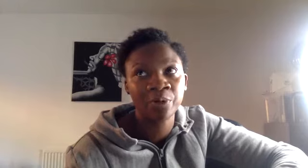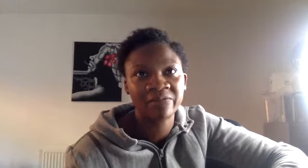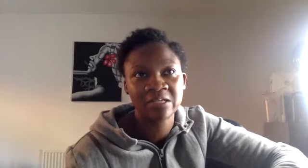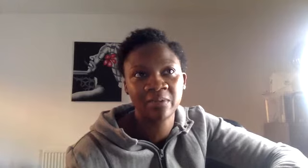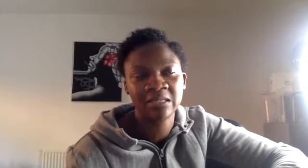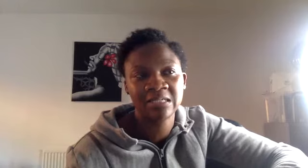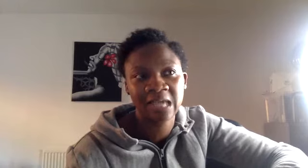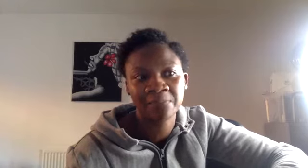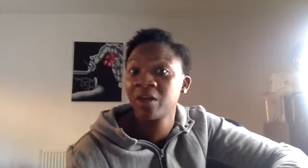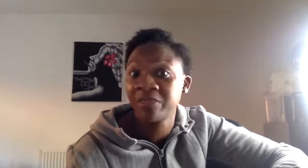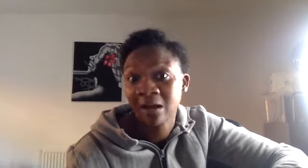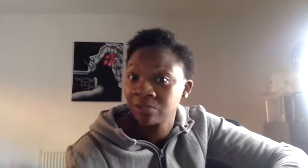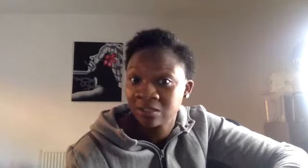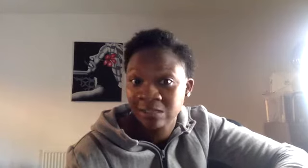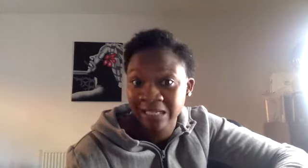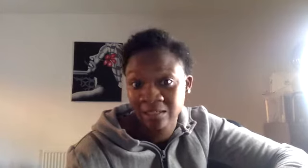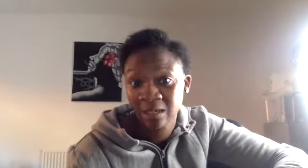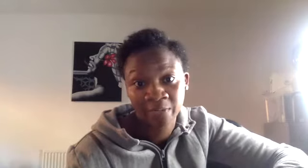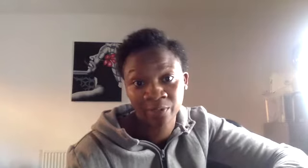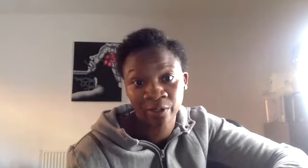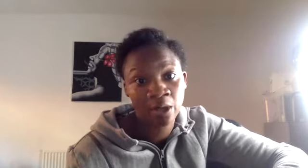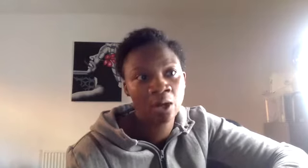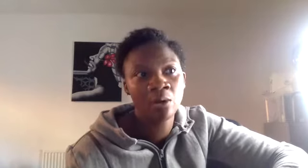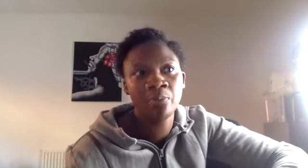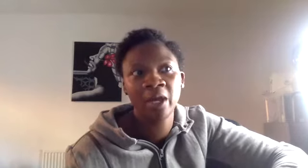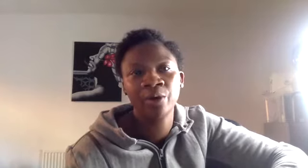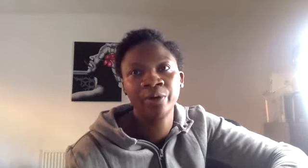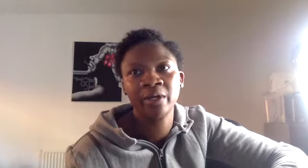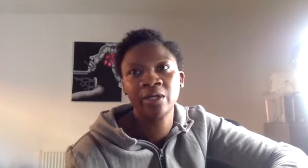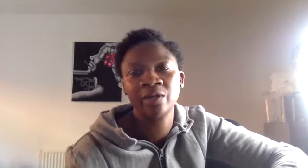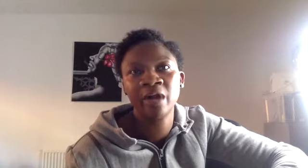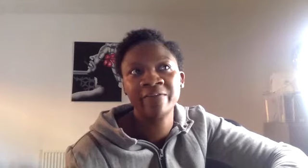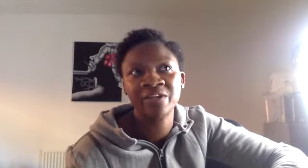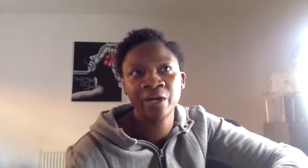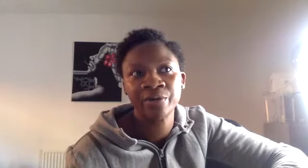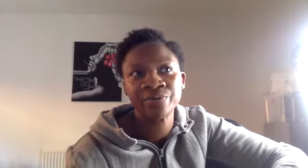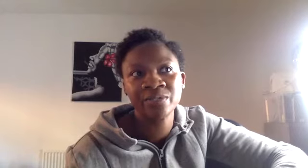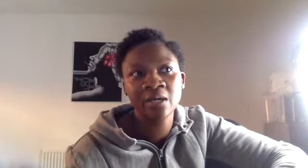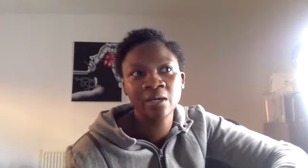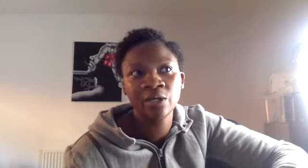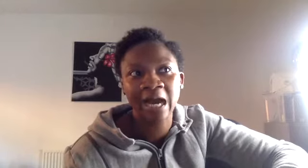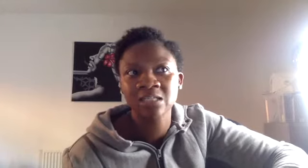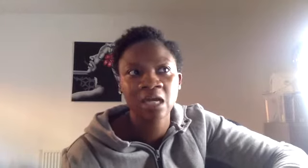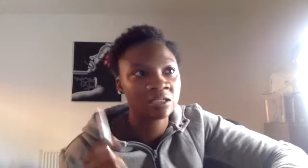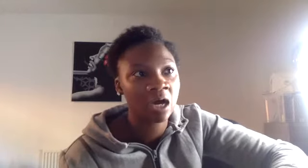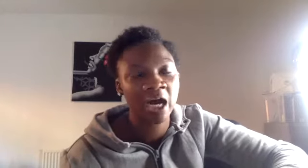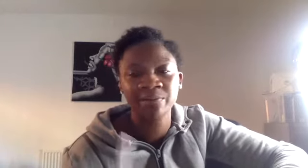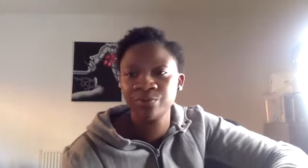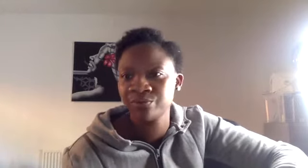have this ability to catch up thousands at a time, you know, putting on, you know, live videos at a certain time, two or three